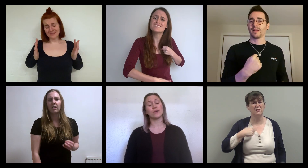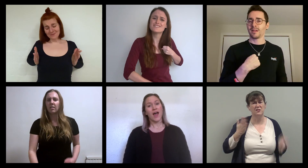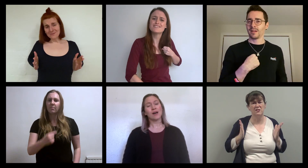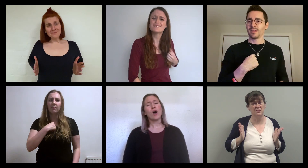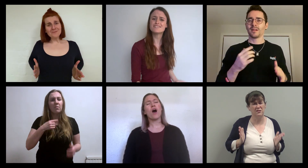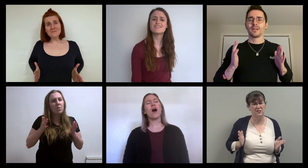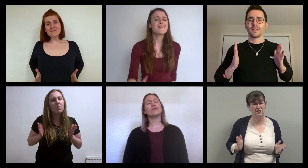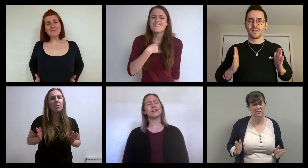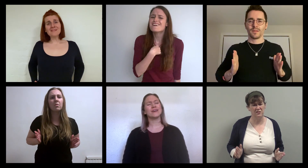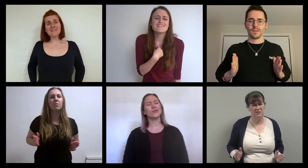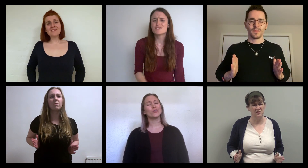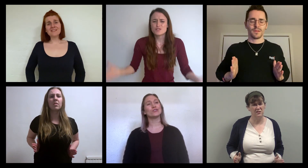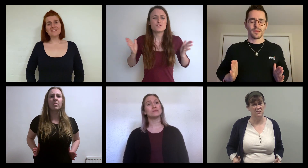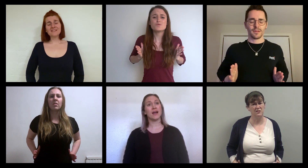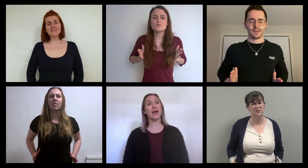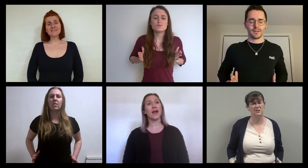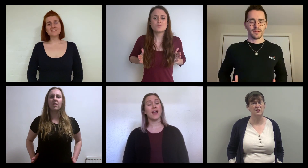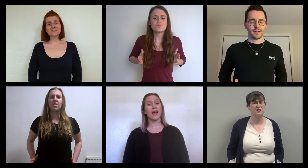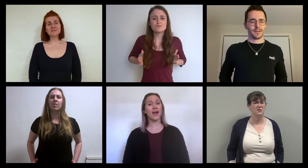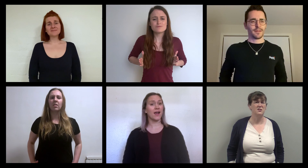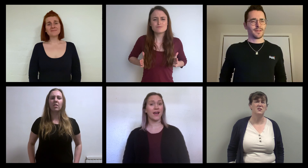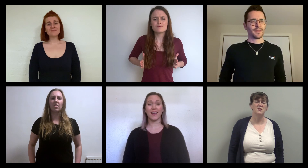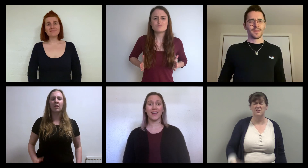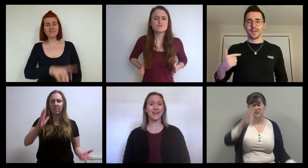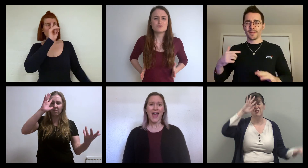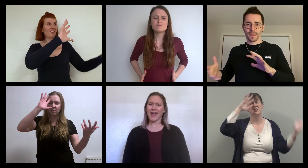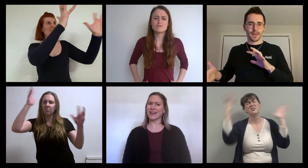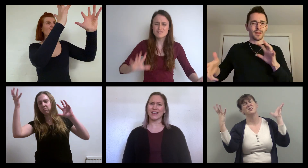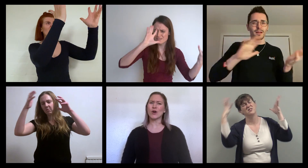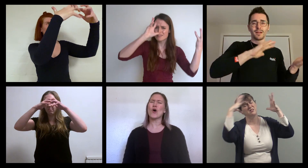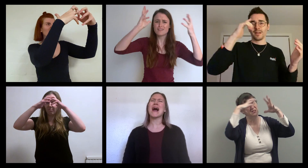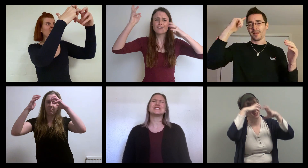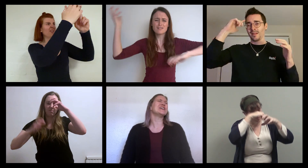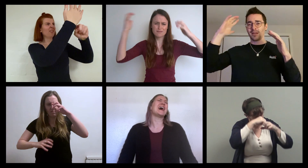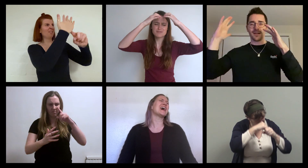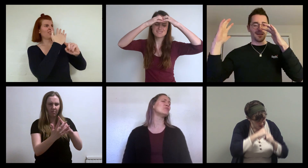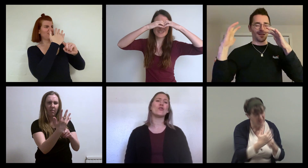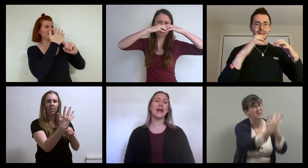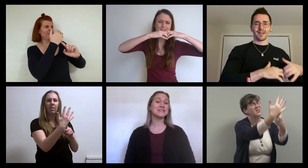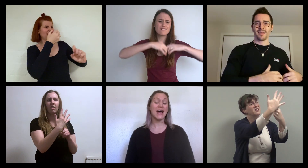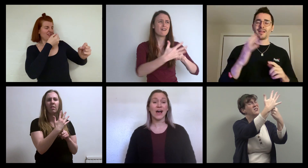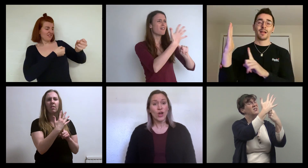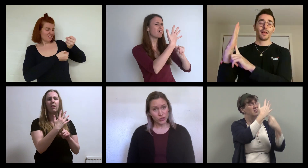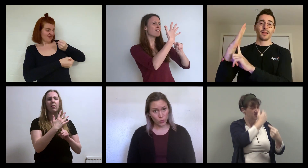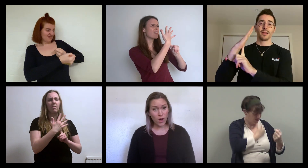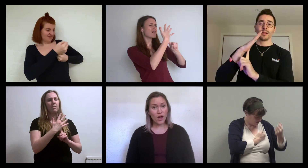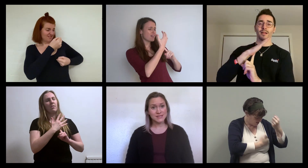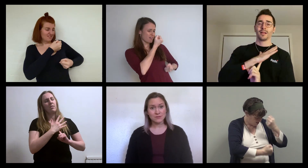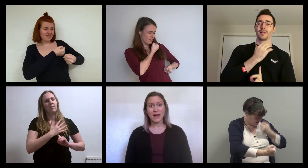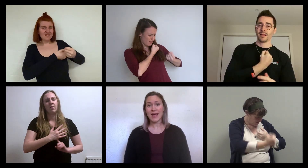And I'm only human And I crash and I break down Your words in my